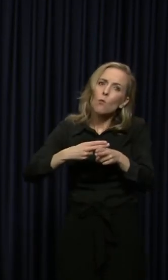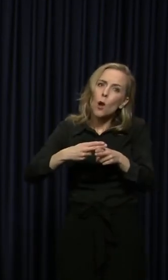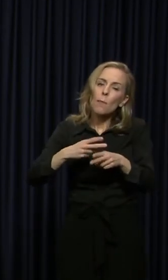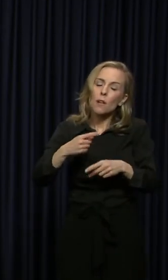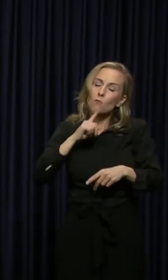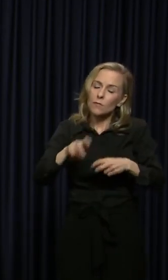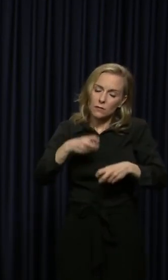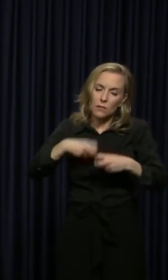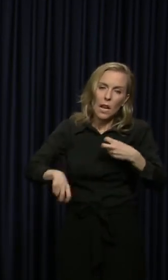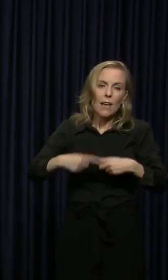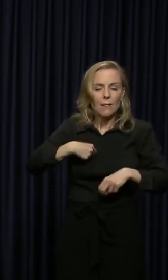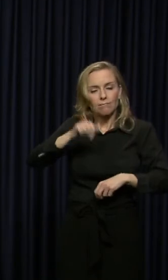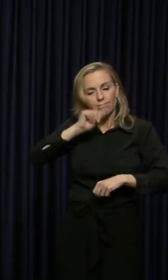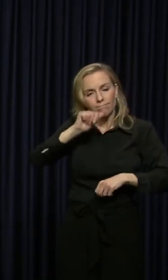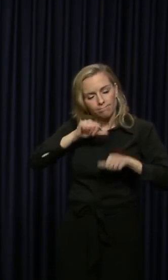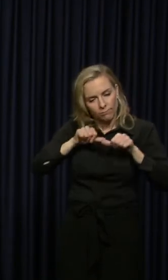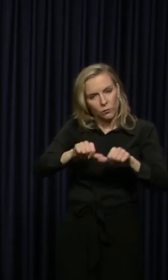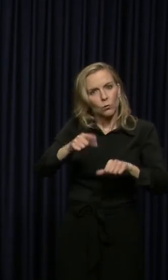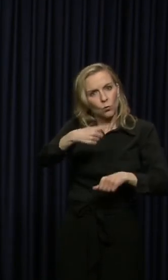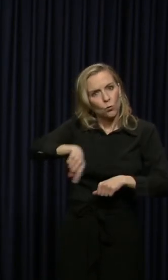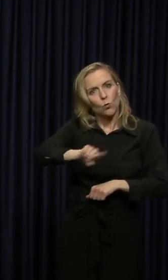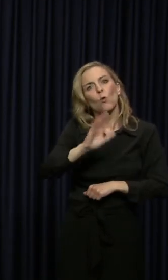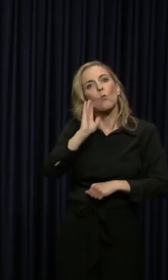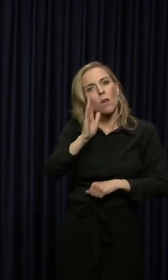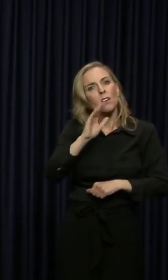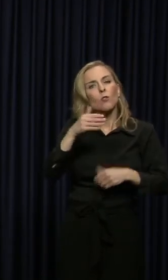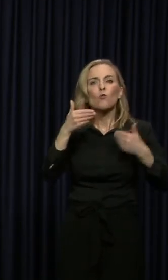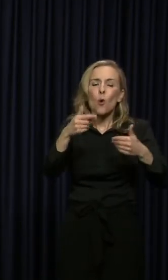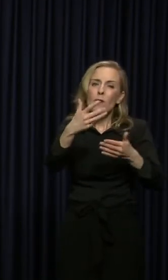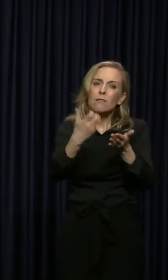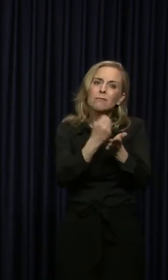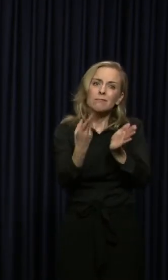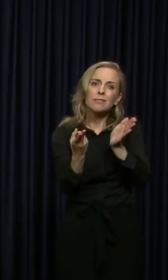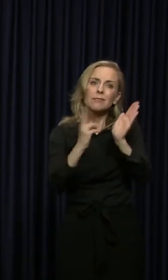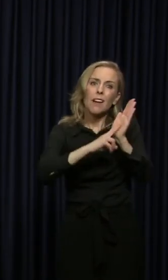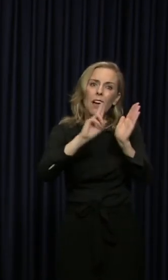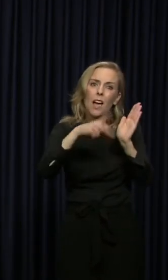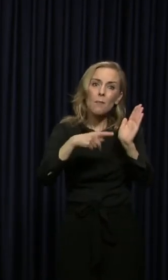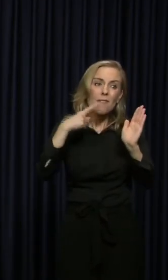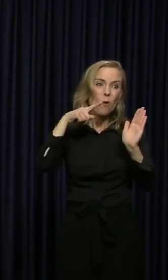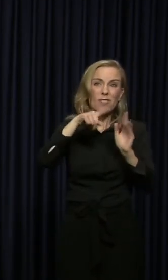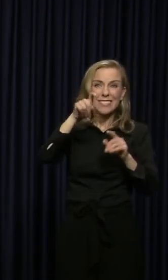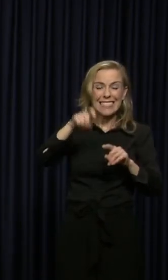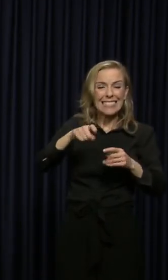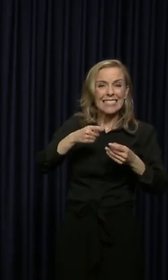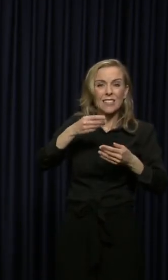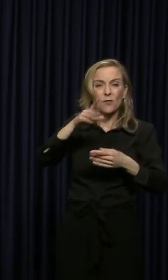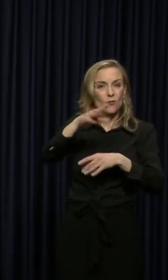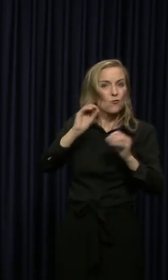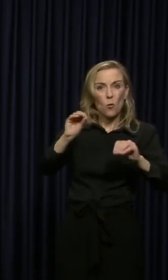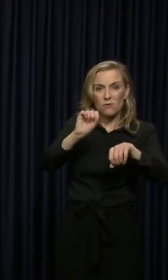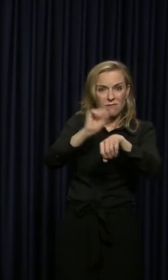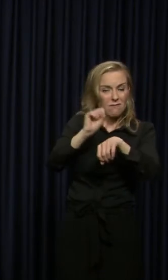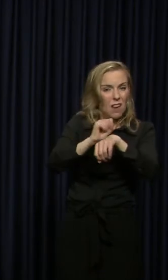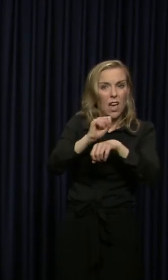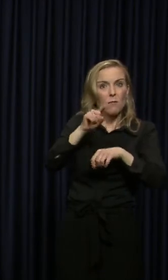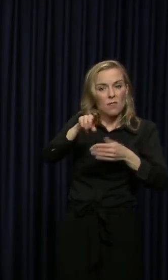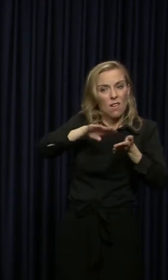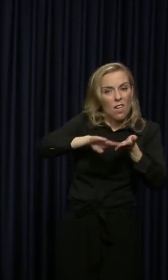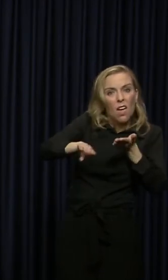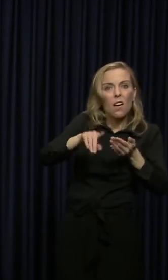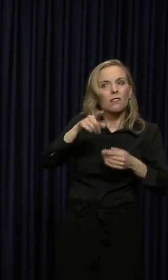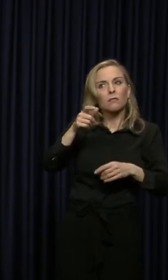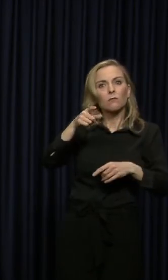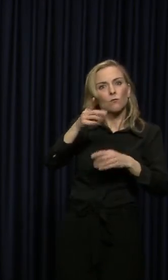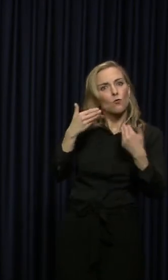long it takes. We will get through this. So sign up if you qualify for unemployment. Make sure that you are on it.